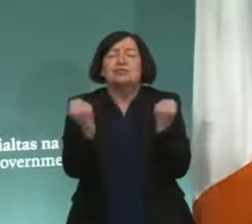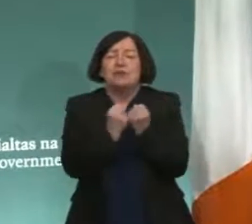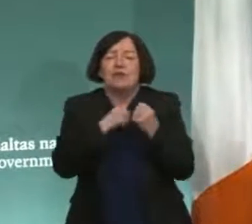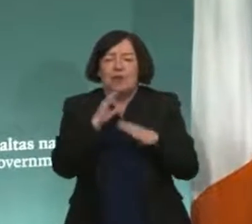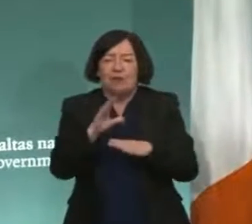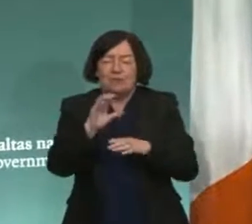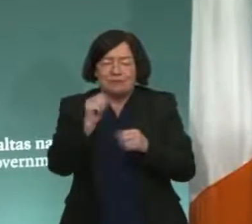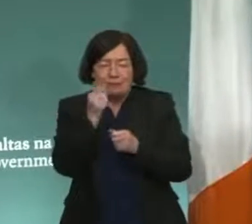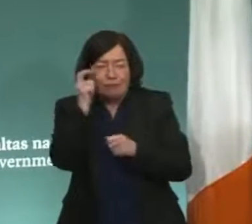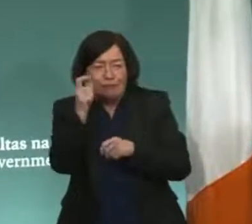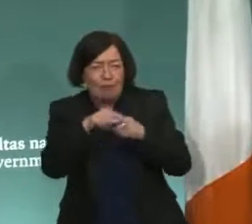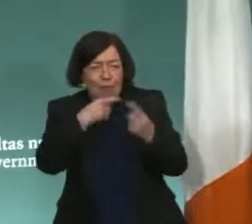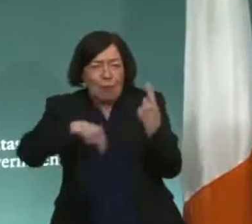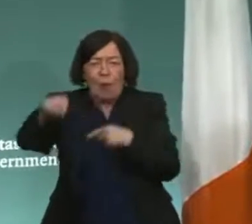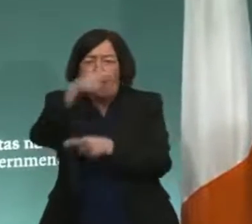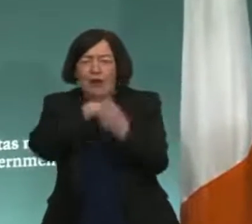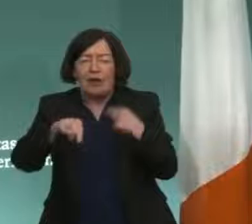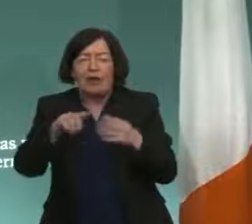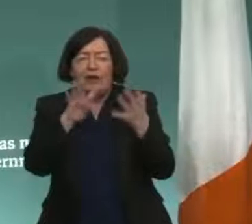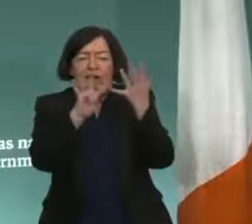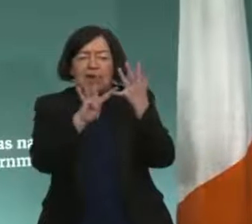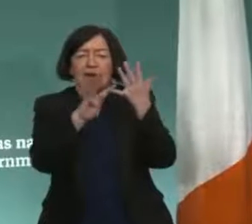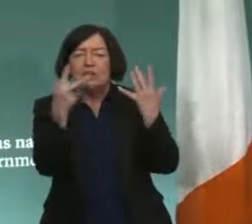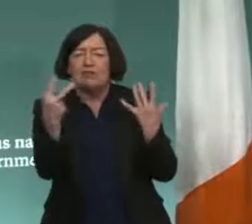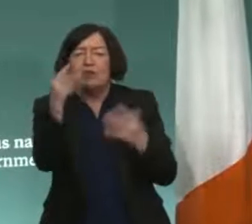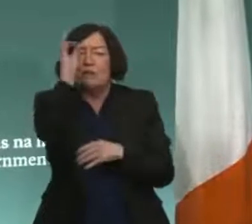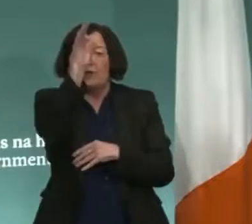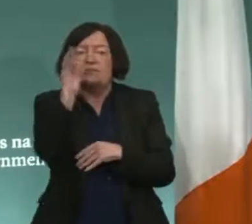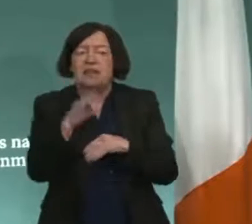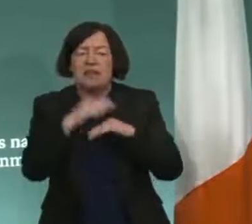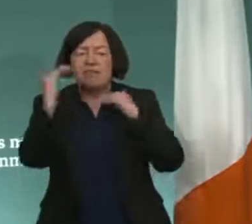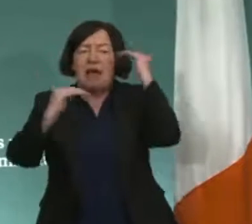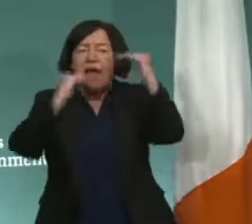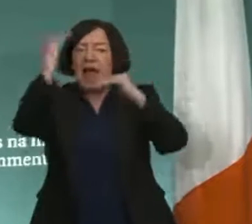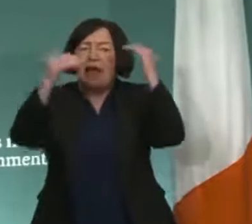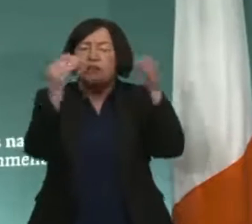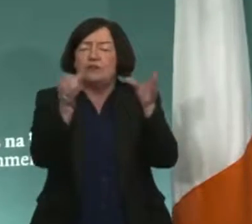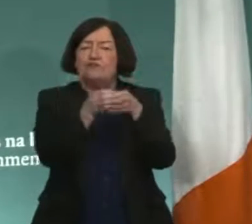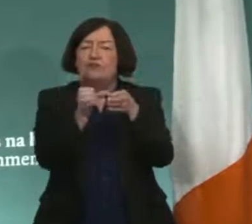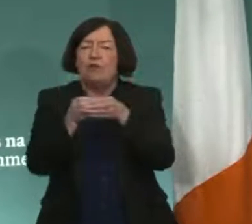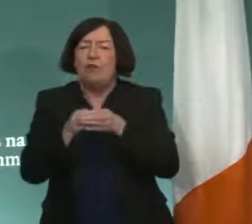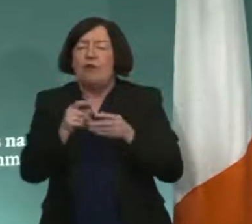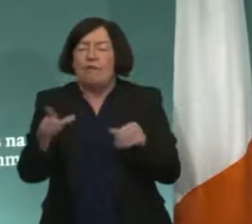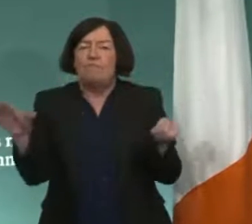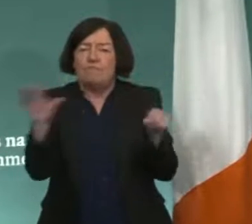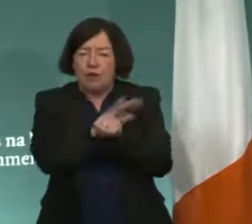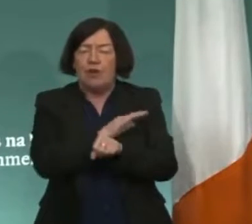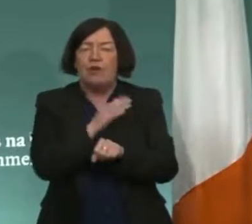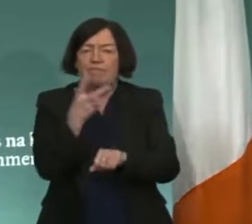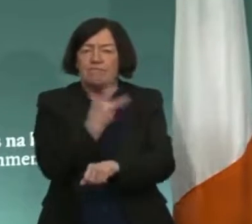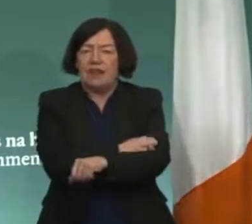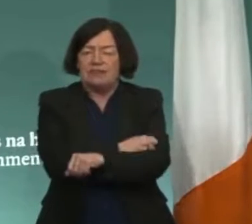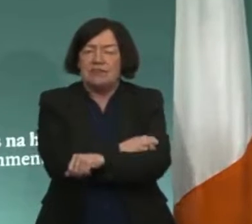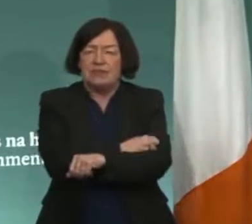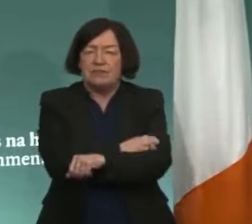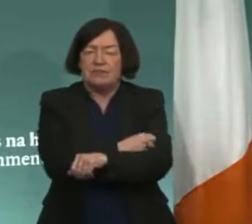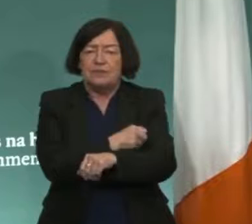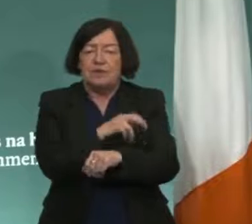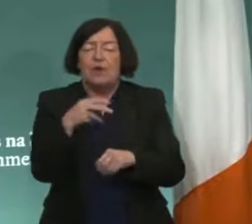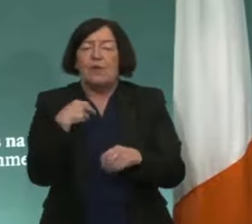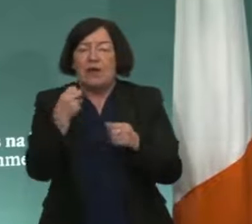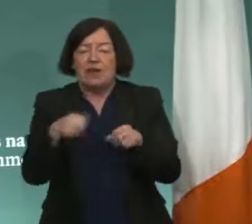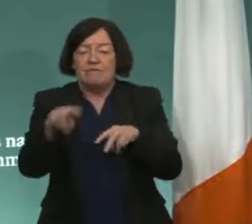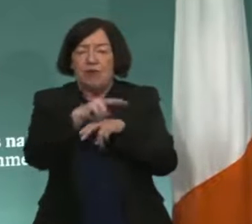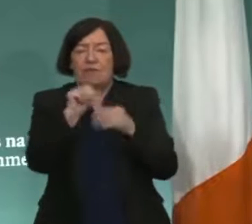need to look out for each other. 93% of the adult population are fully vaccinated. We